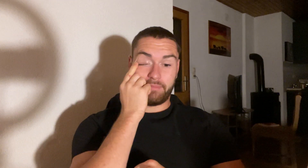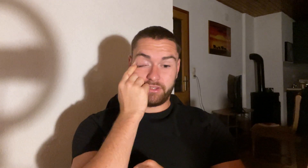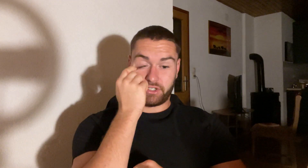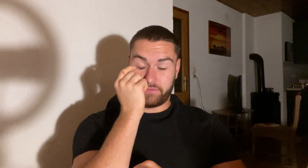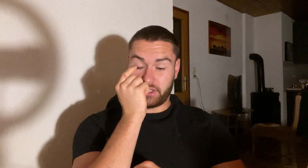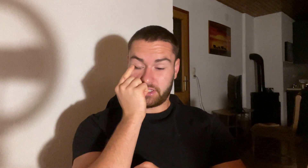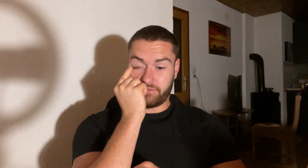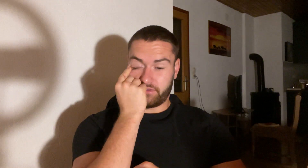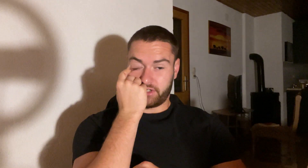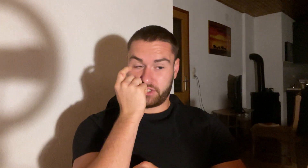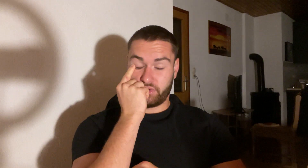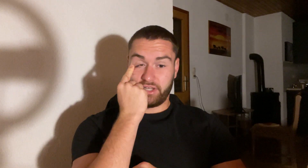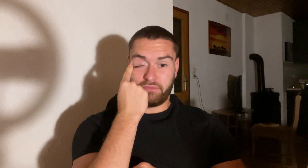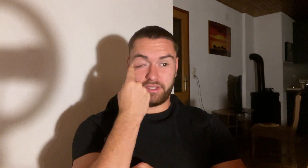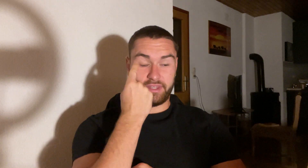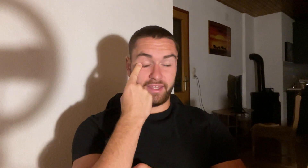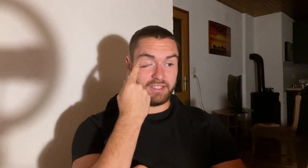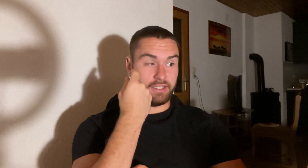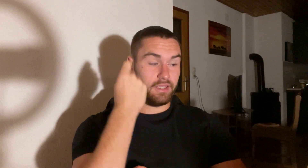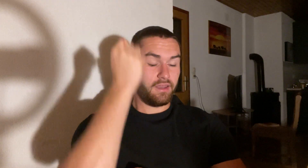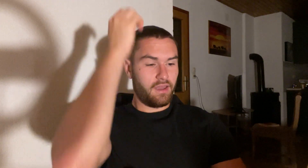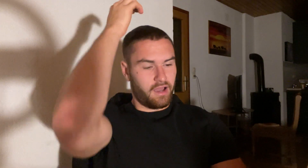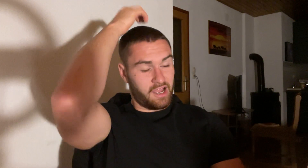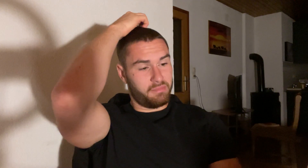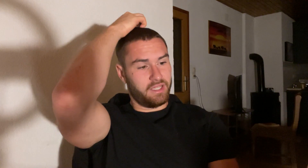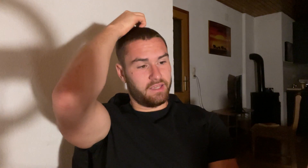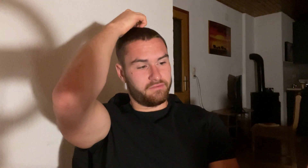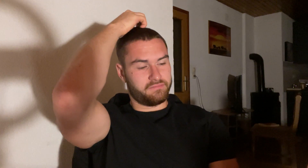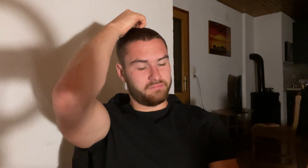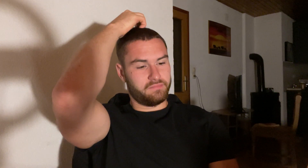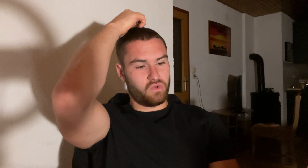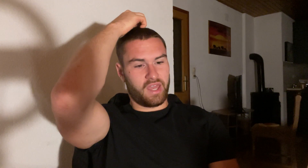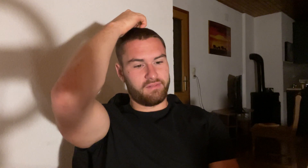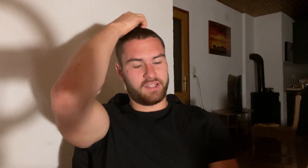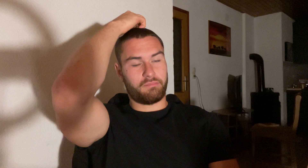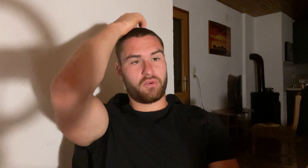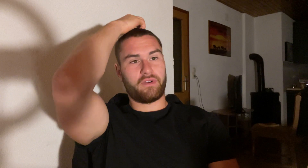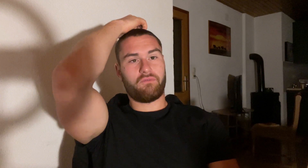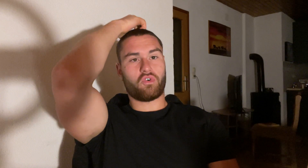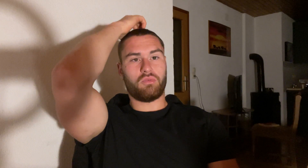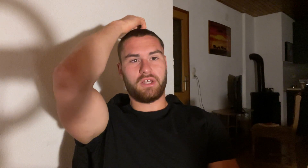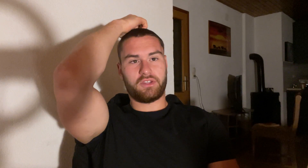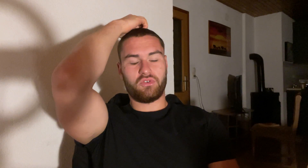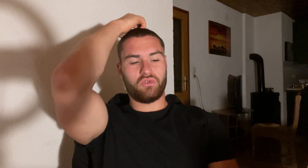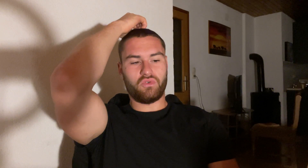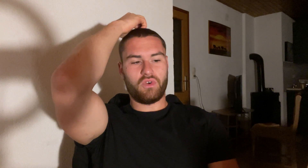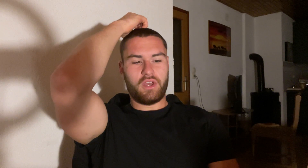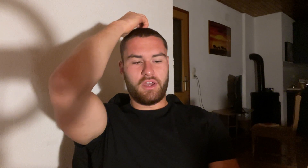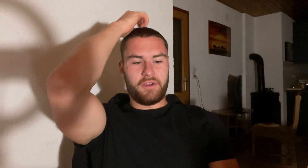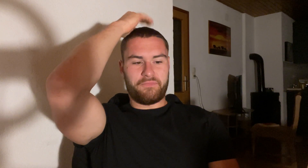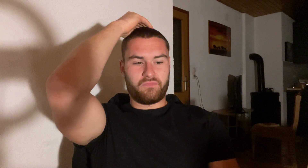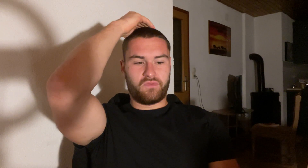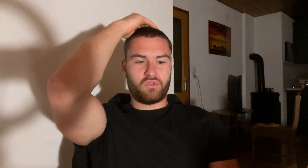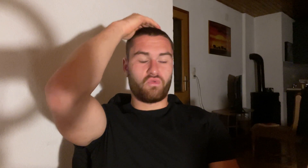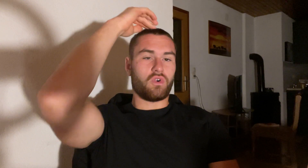Mentor's philosophy and just training with intensity, I believe you have like the perfect formula to grow.